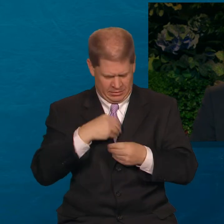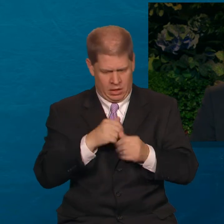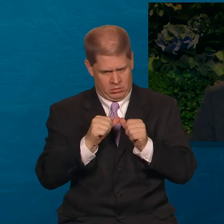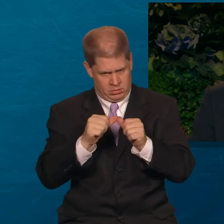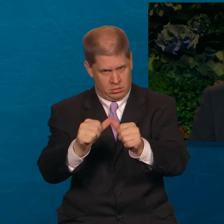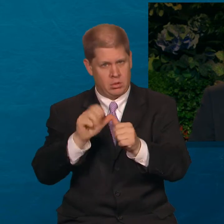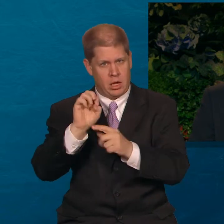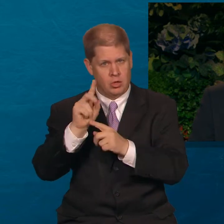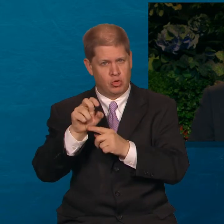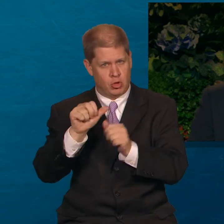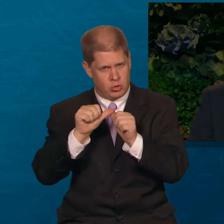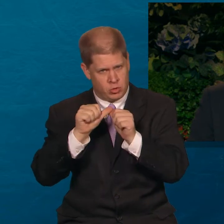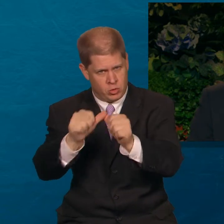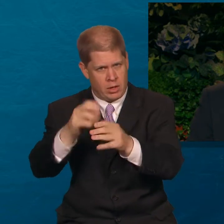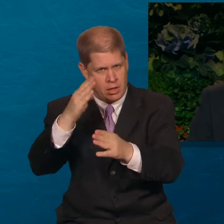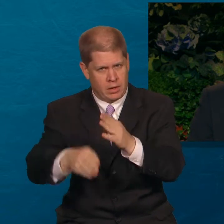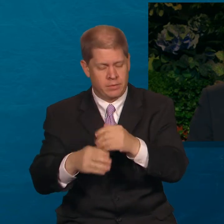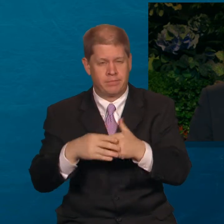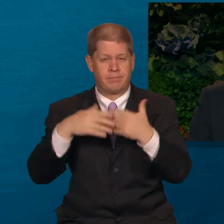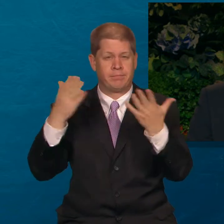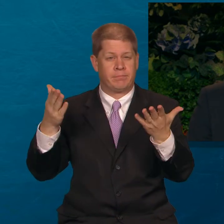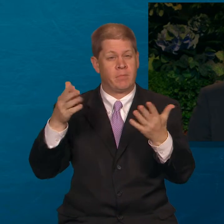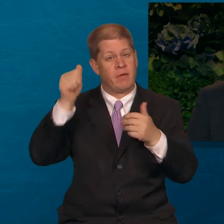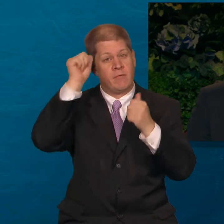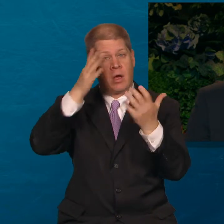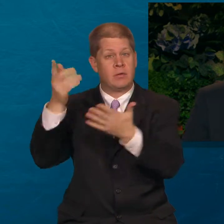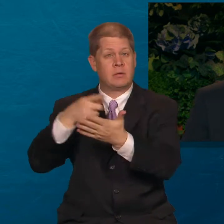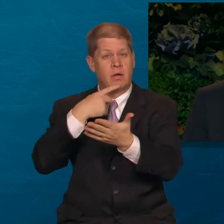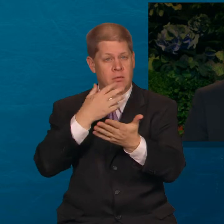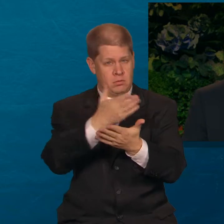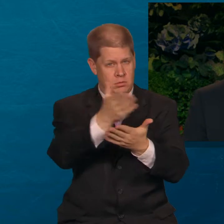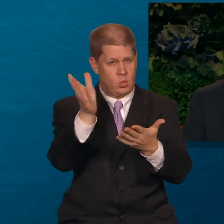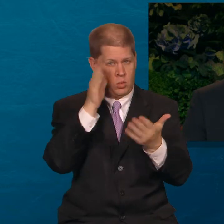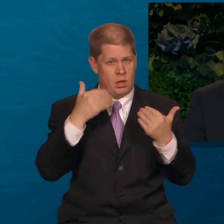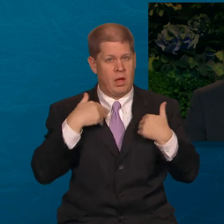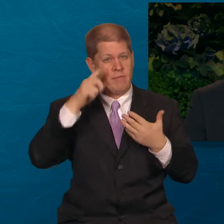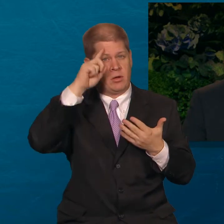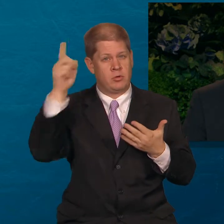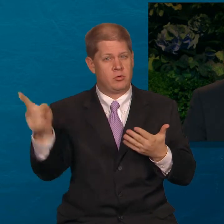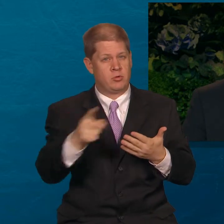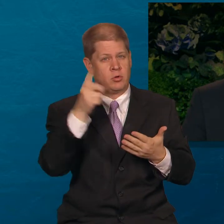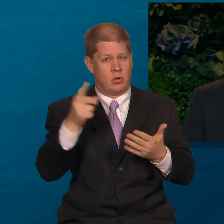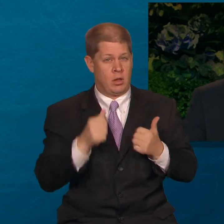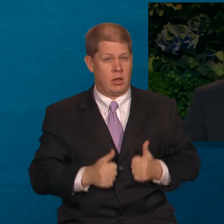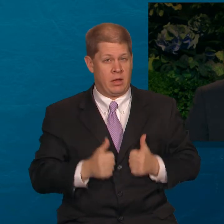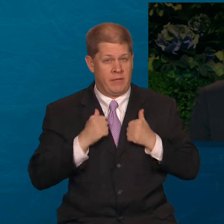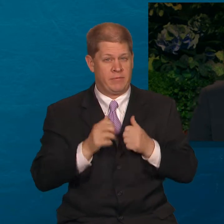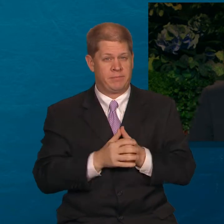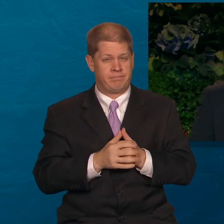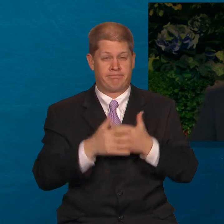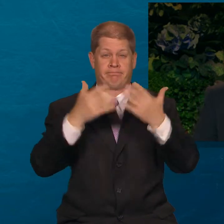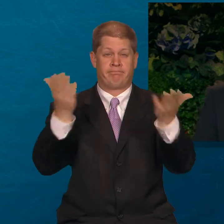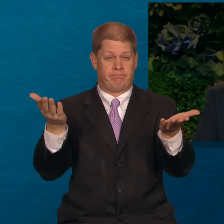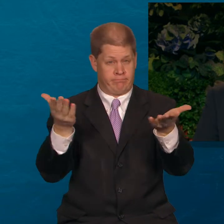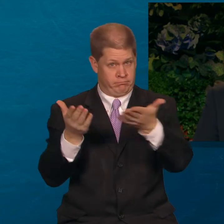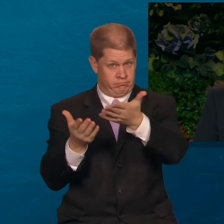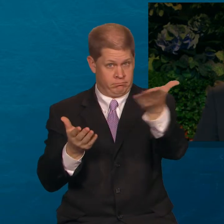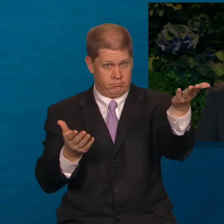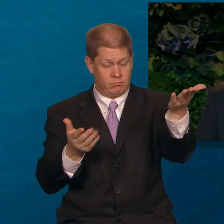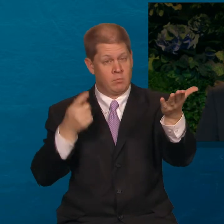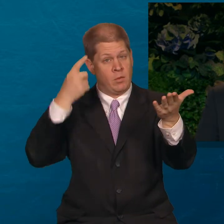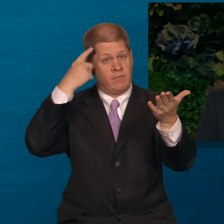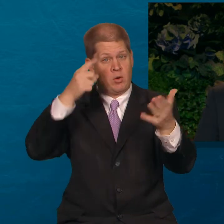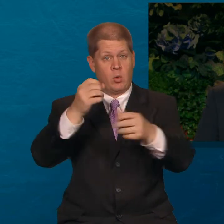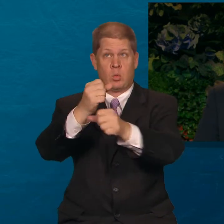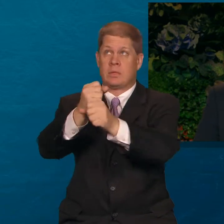to the end. Behold, thus saith the Father, Ye shall have eternal life. Therefore, in order to